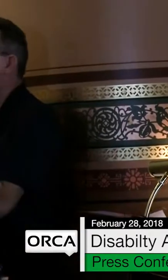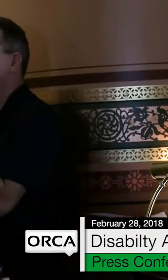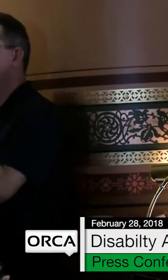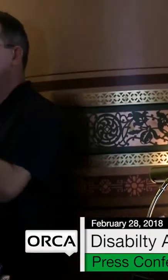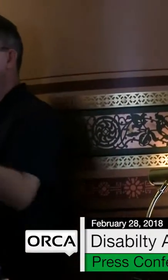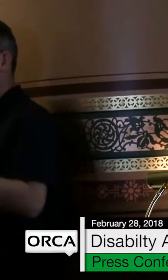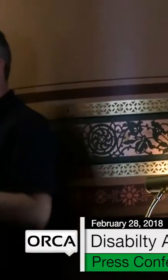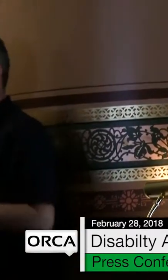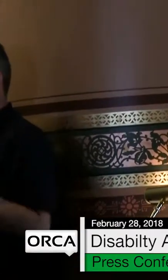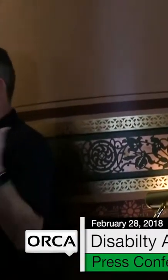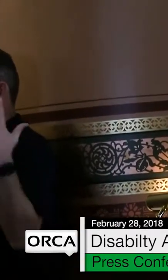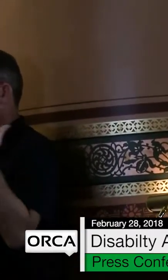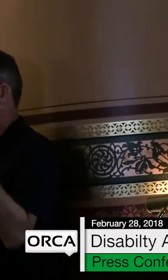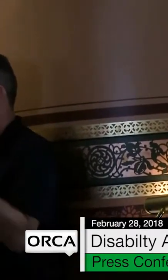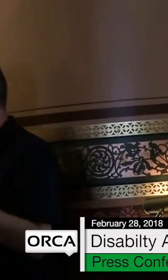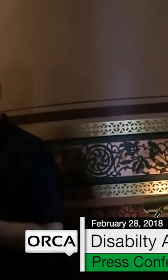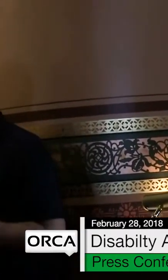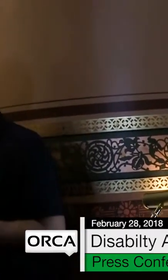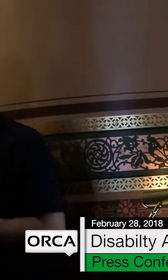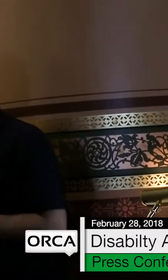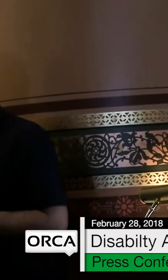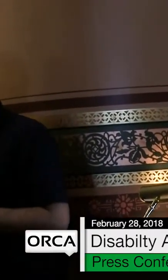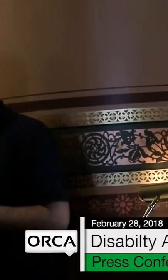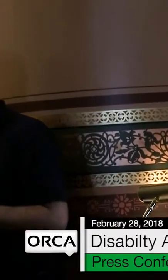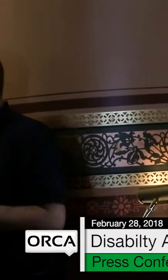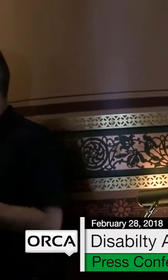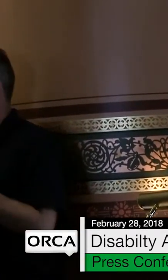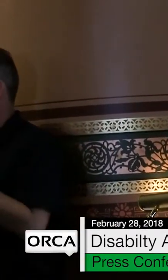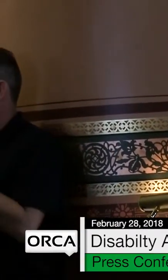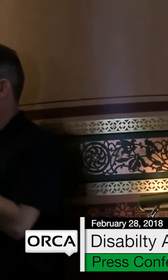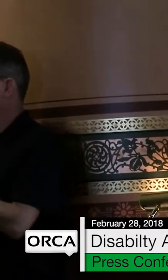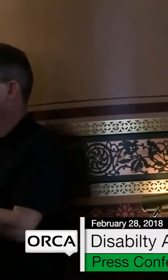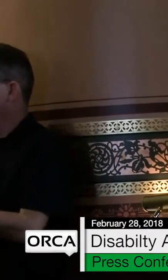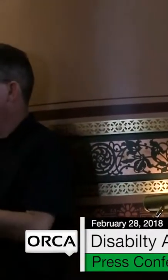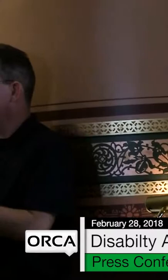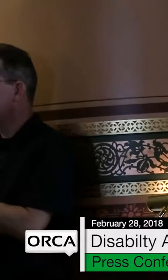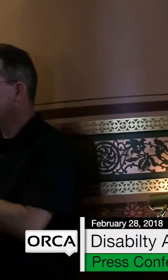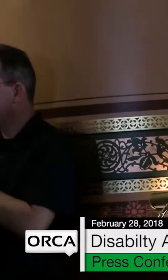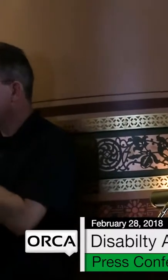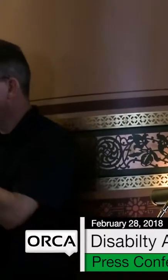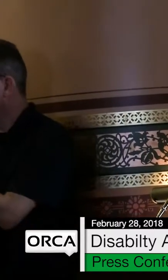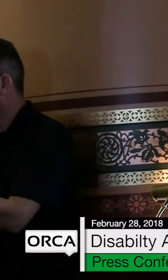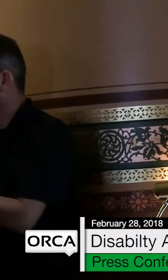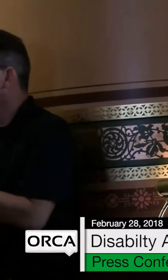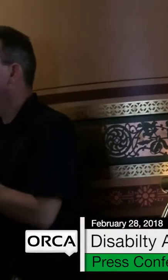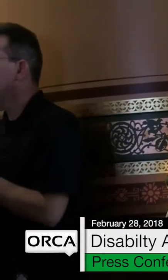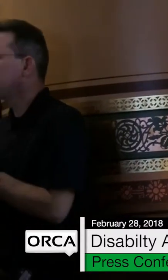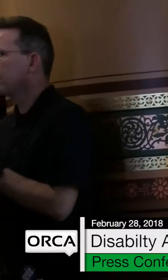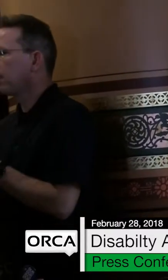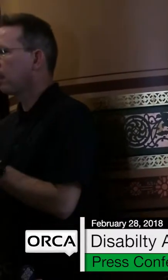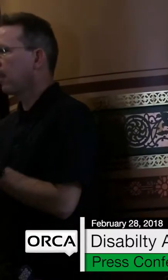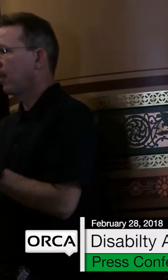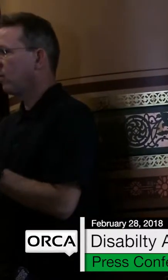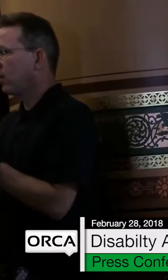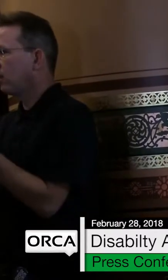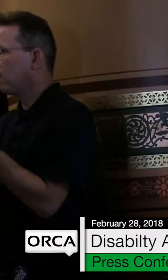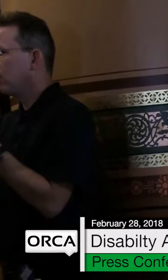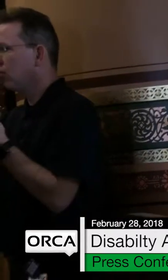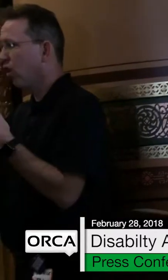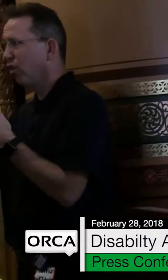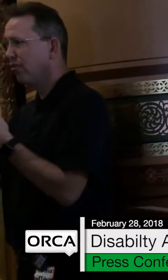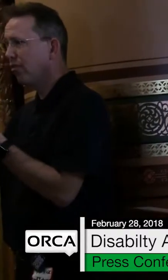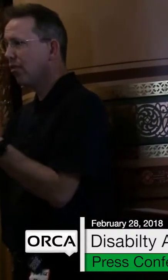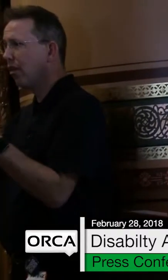Over the past nine years, there has been over $14 million in cuts to